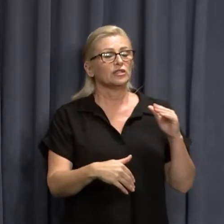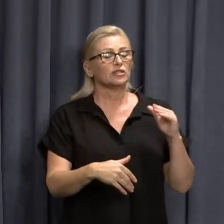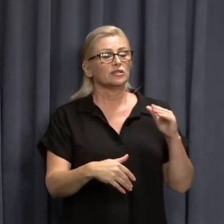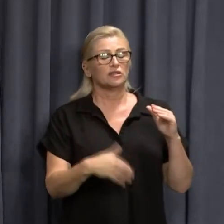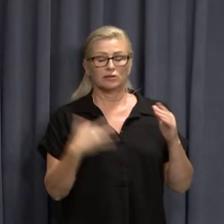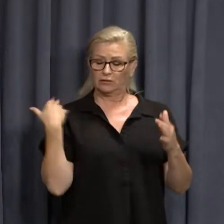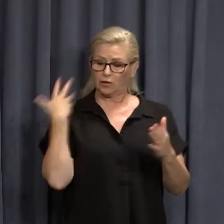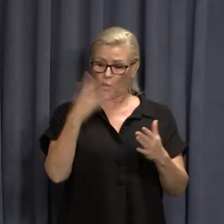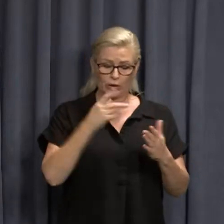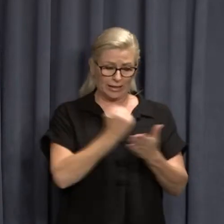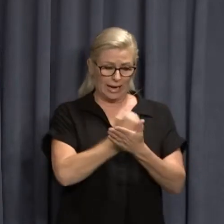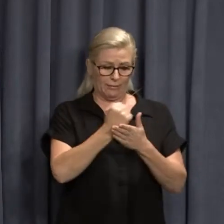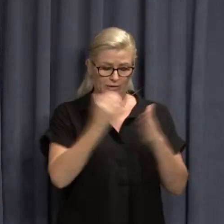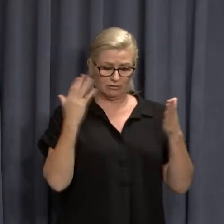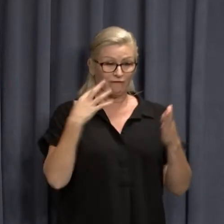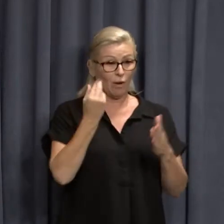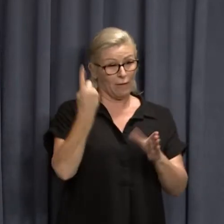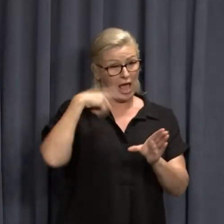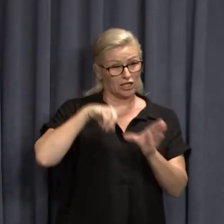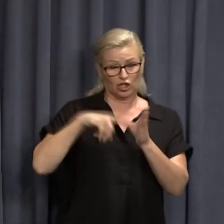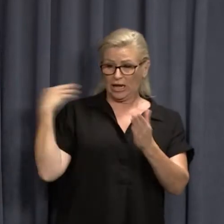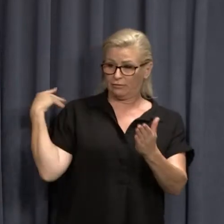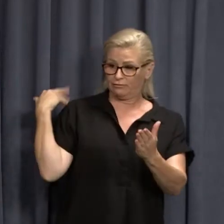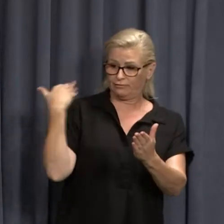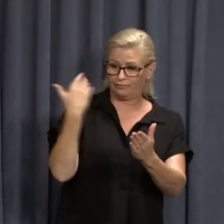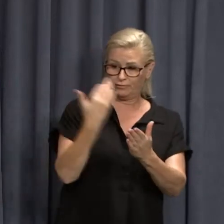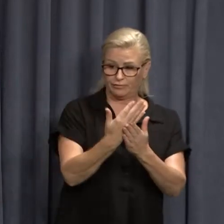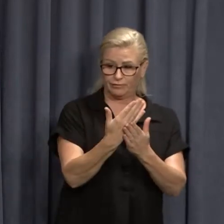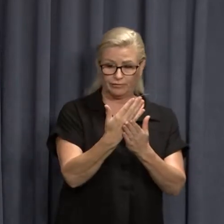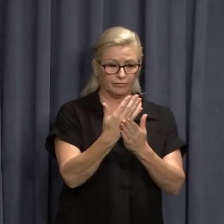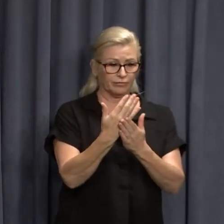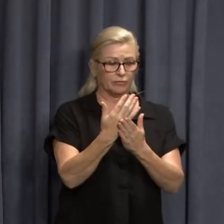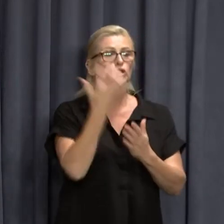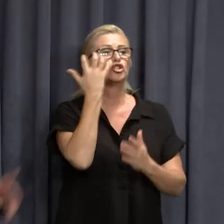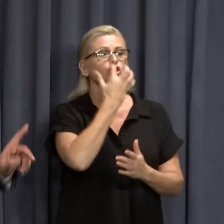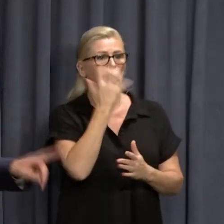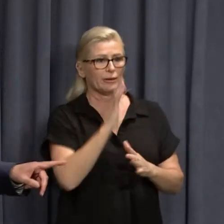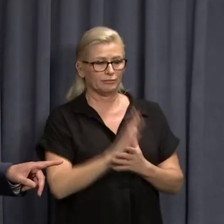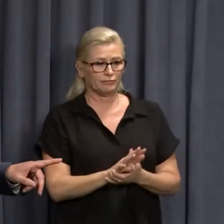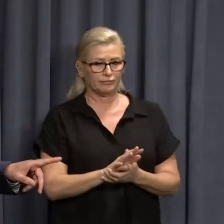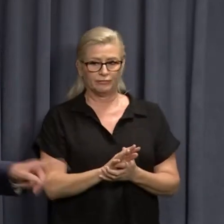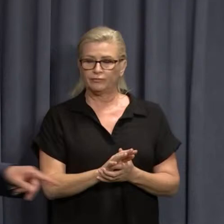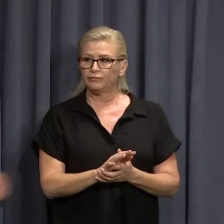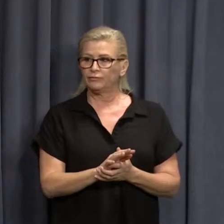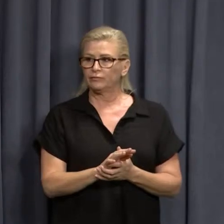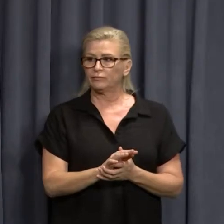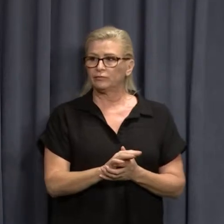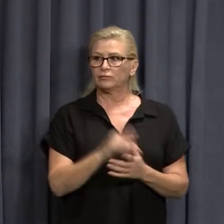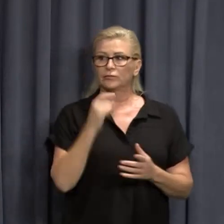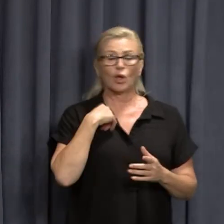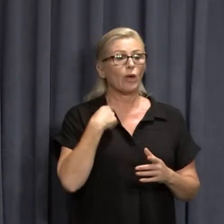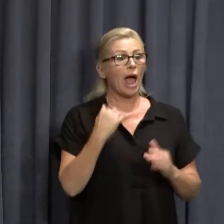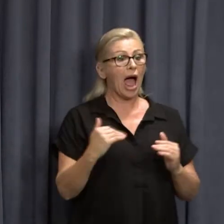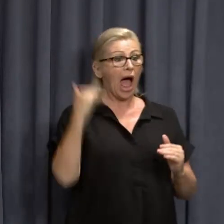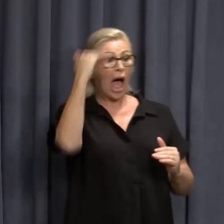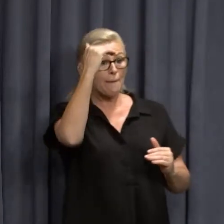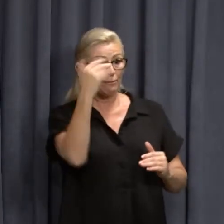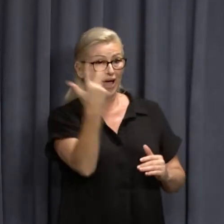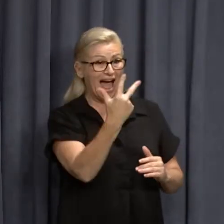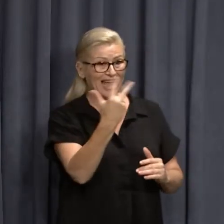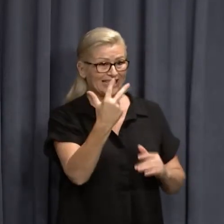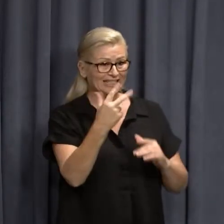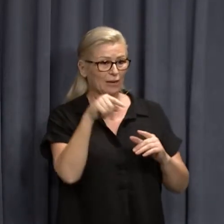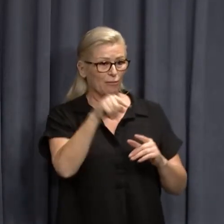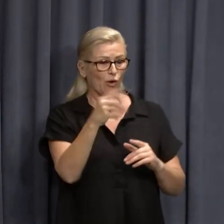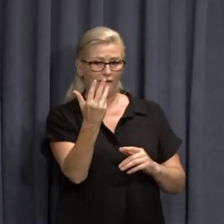last year, it's up 18.9%. So in other